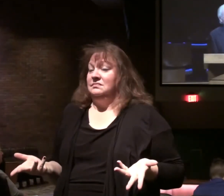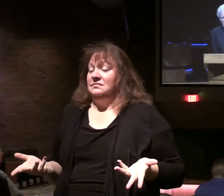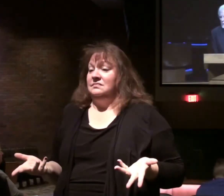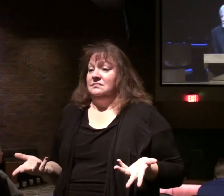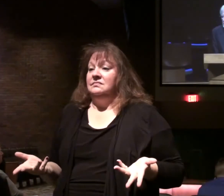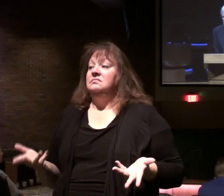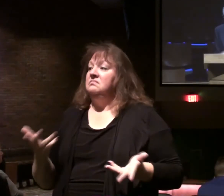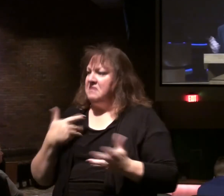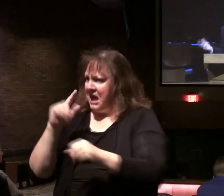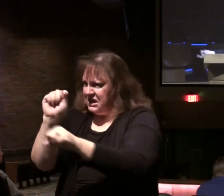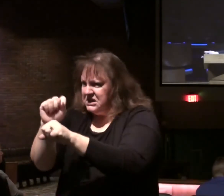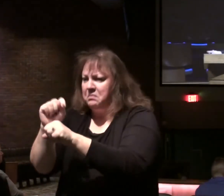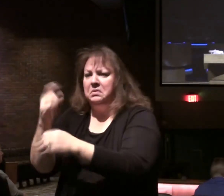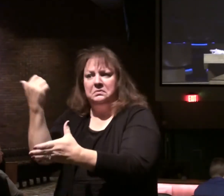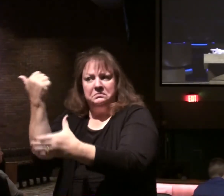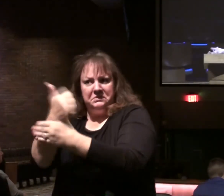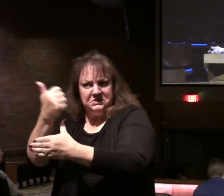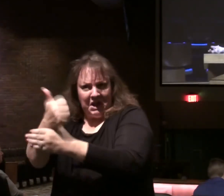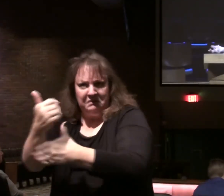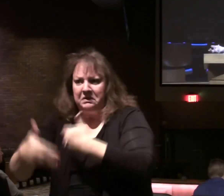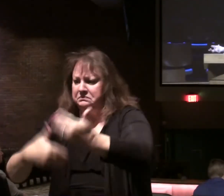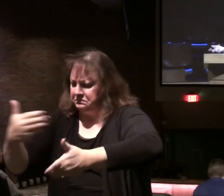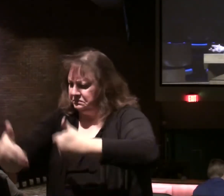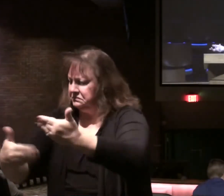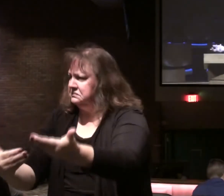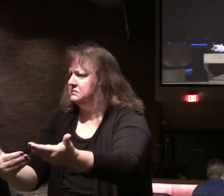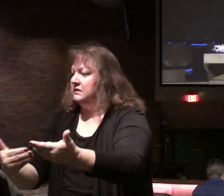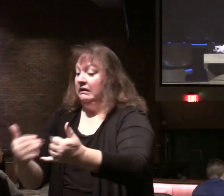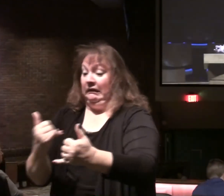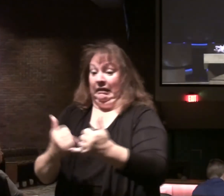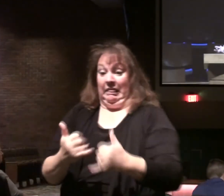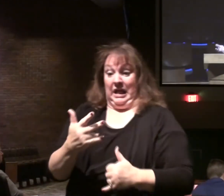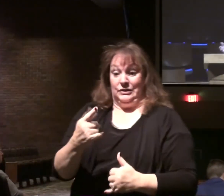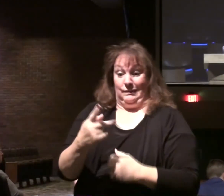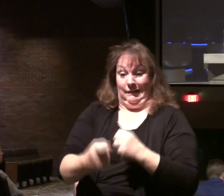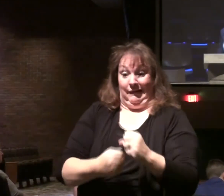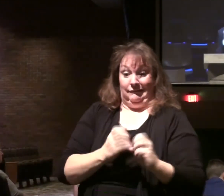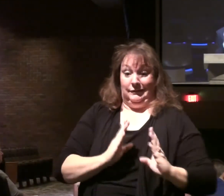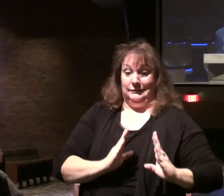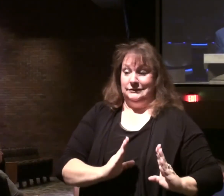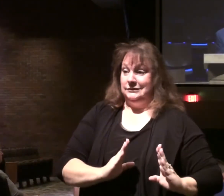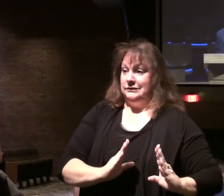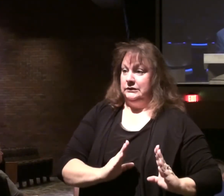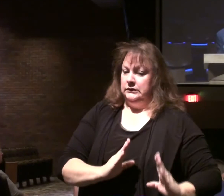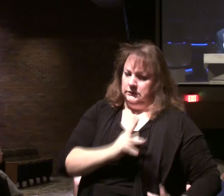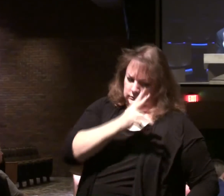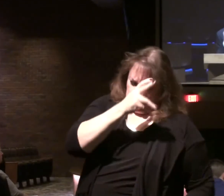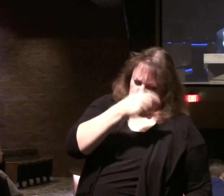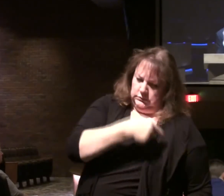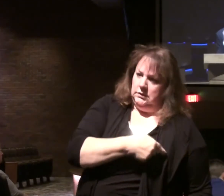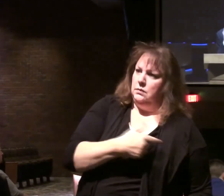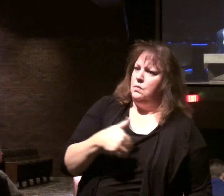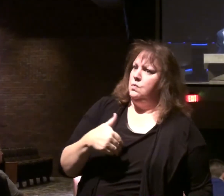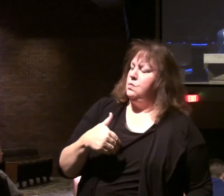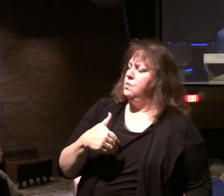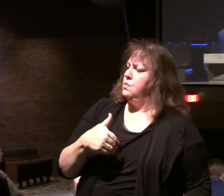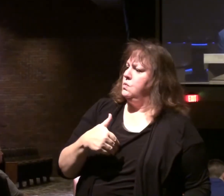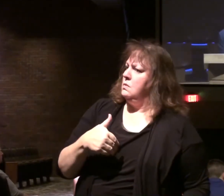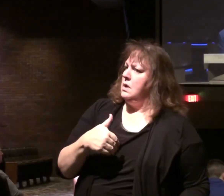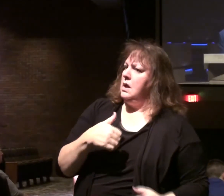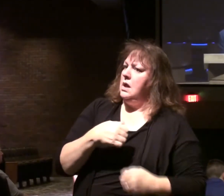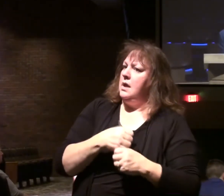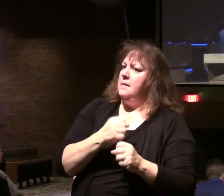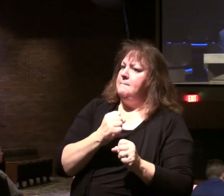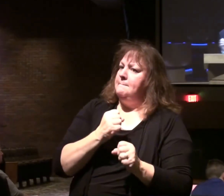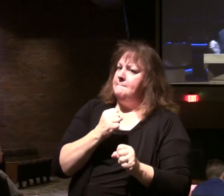They have a temple. They have sacrifices. But during the last three and a half years. The devil is making